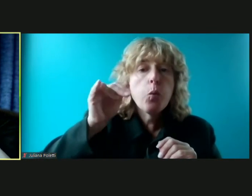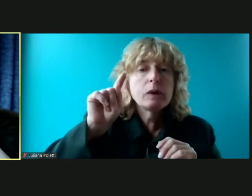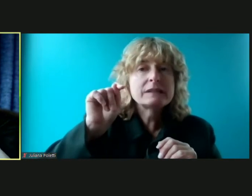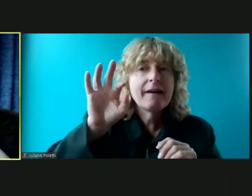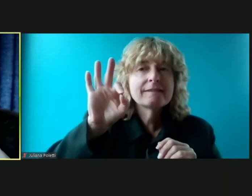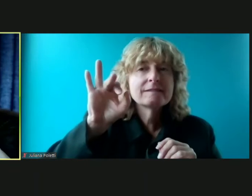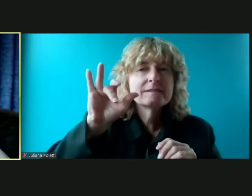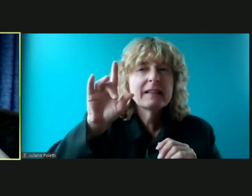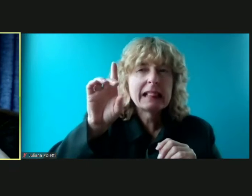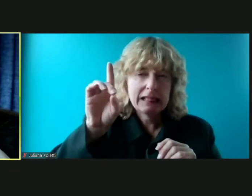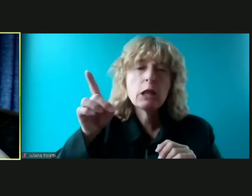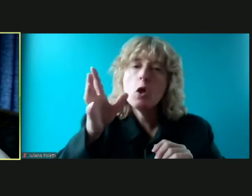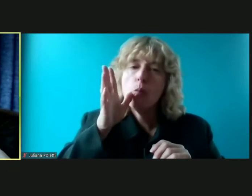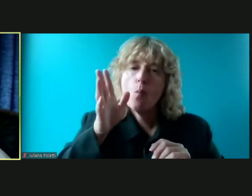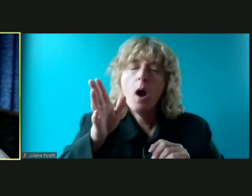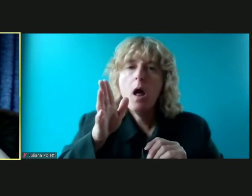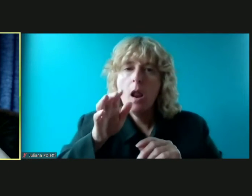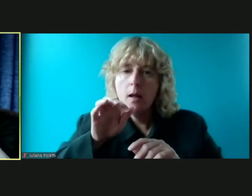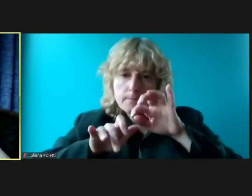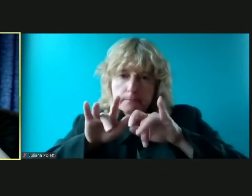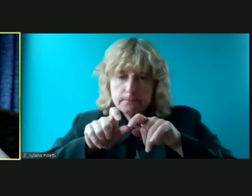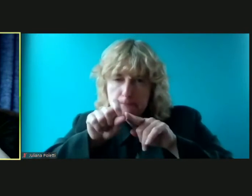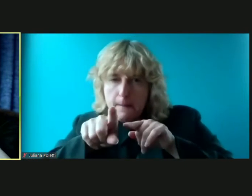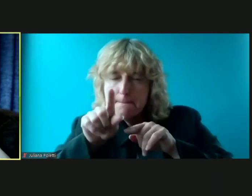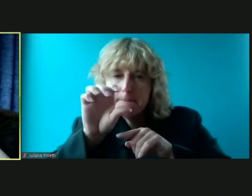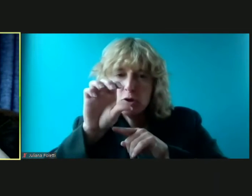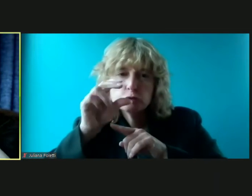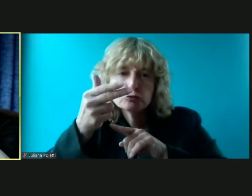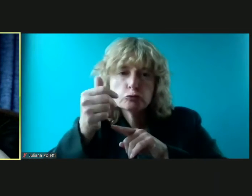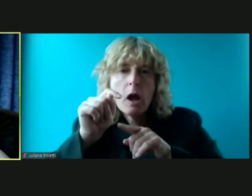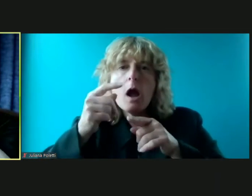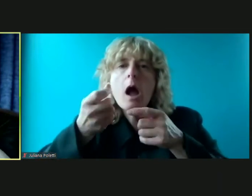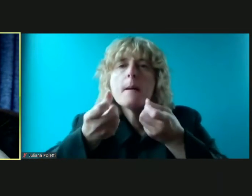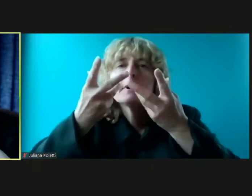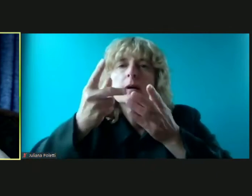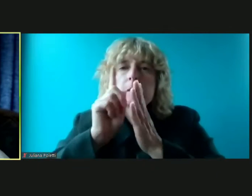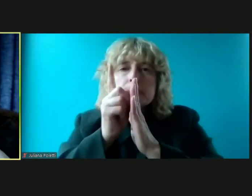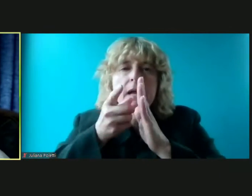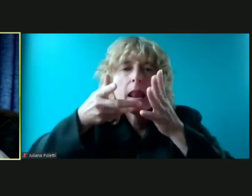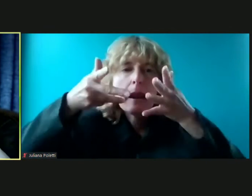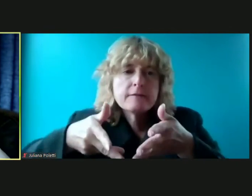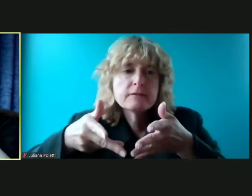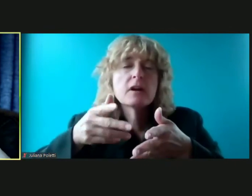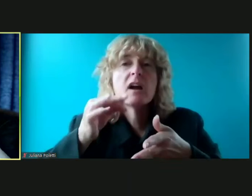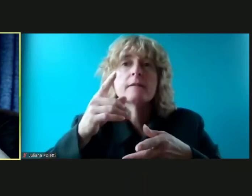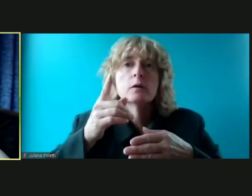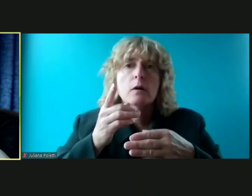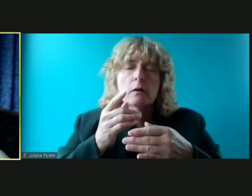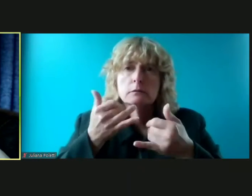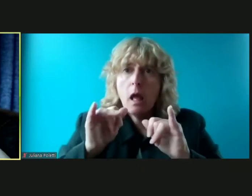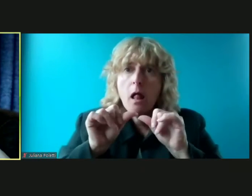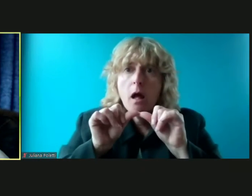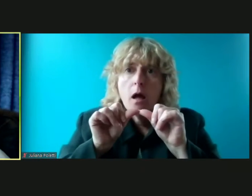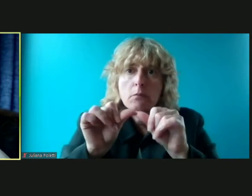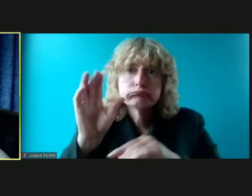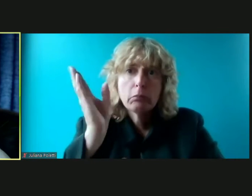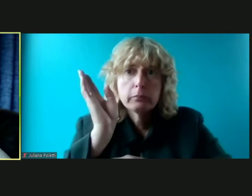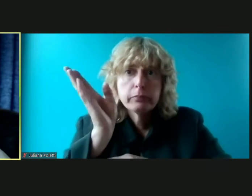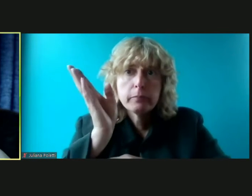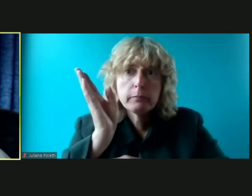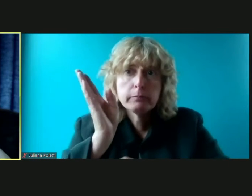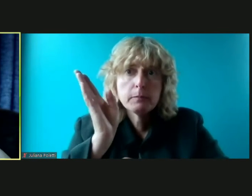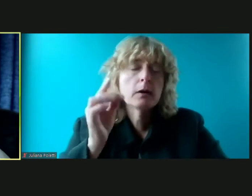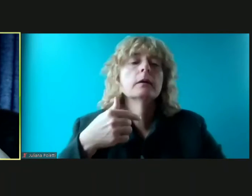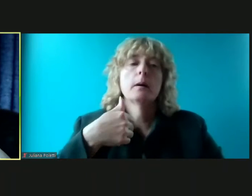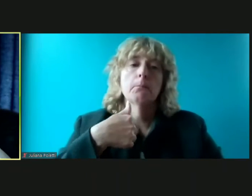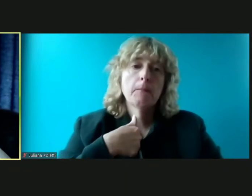so keep your eye out on your chat if you go over your time uh myself or jametta who is my co-moderator